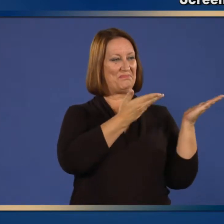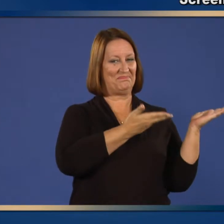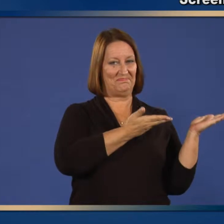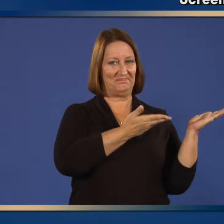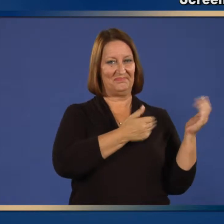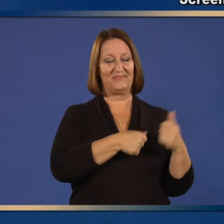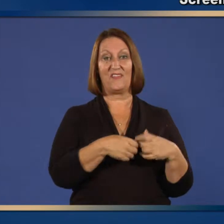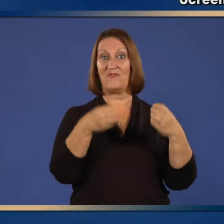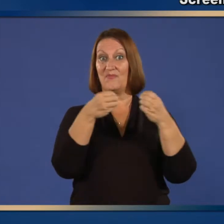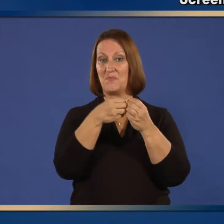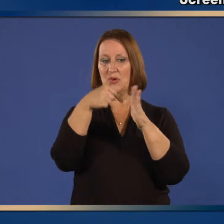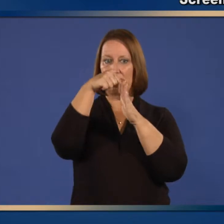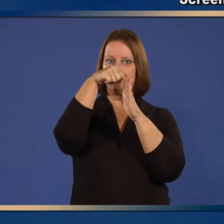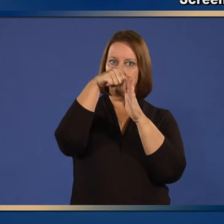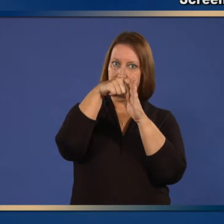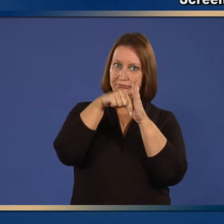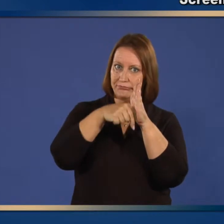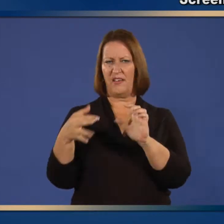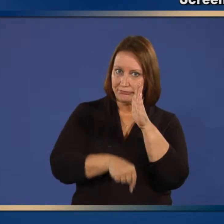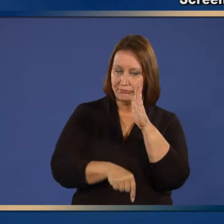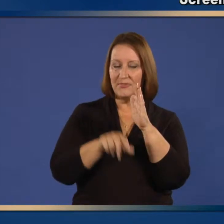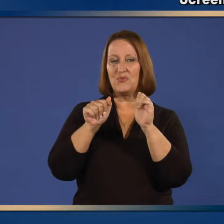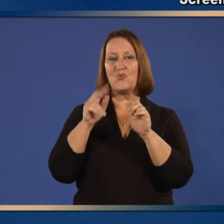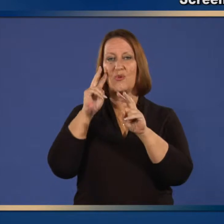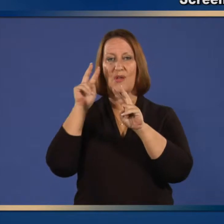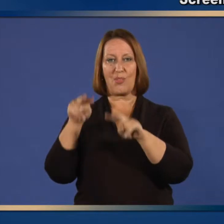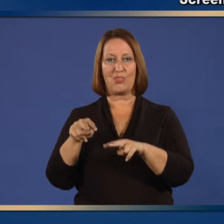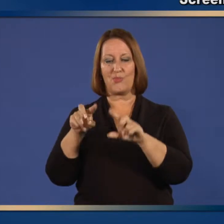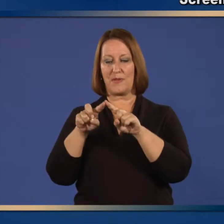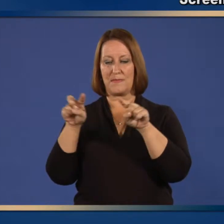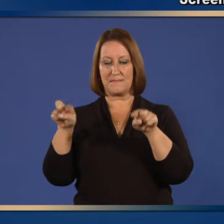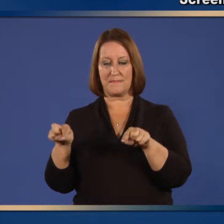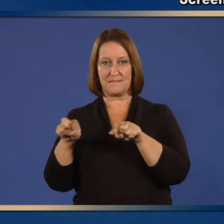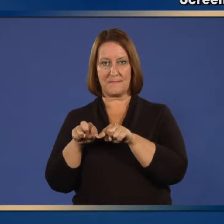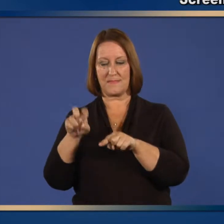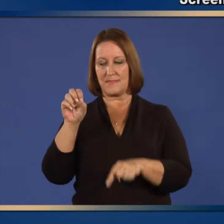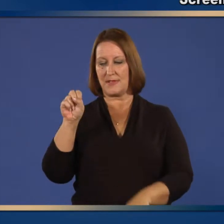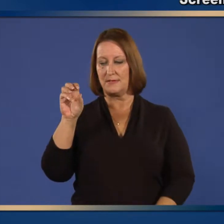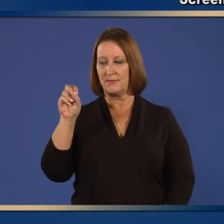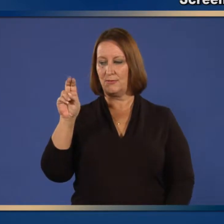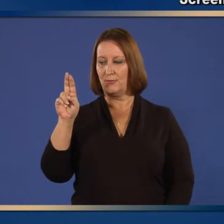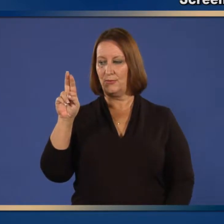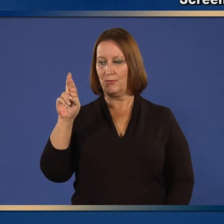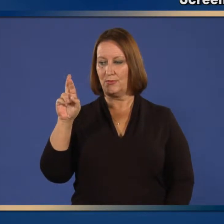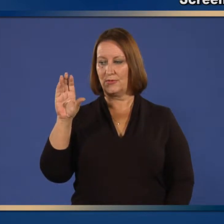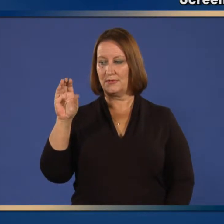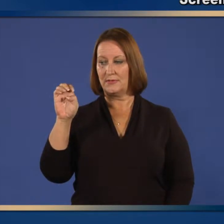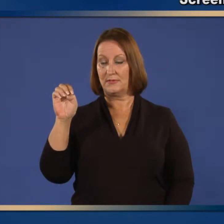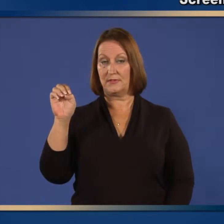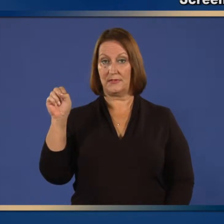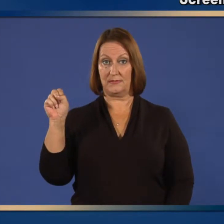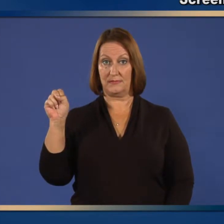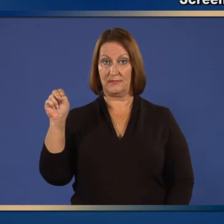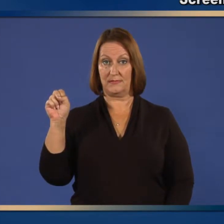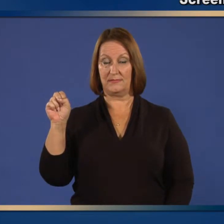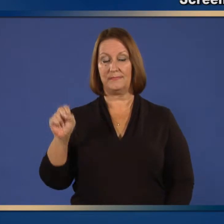If you want to find out even more, consult the sources listed at the bottom of this page.